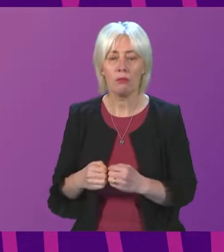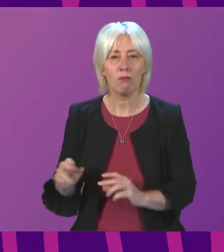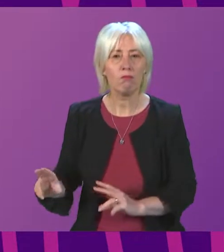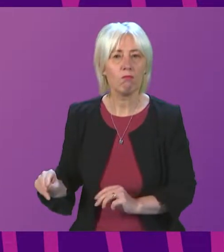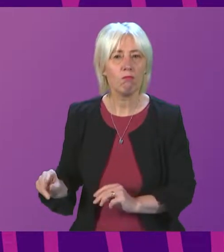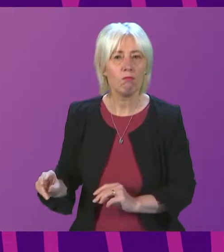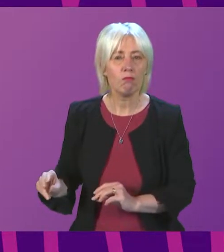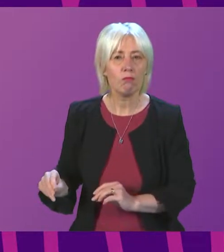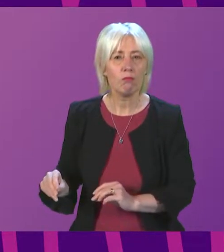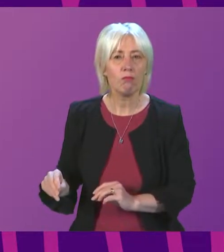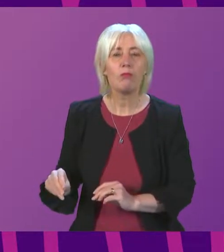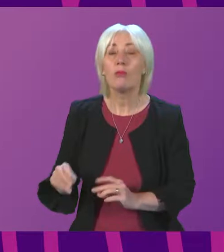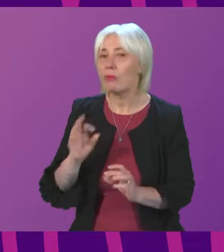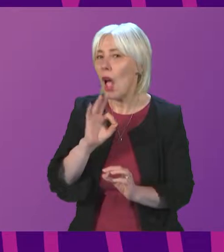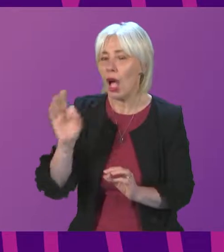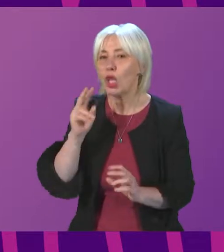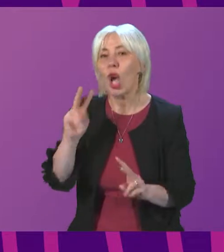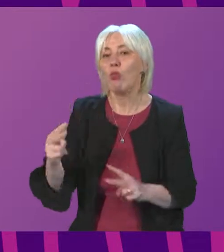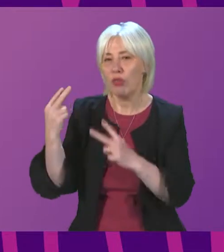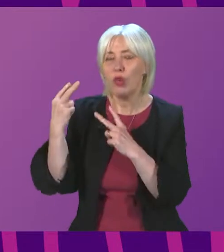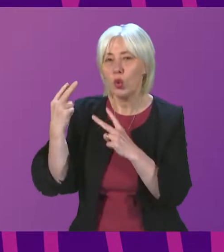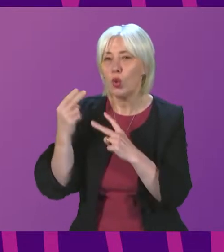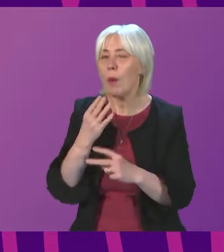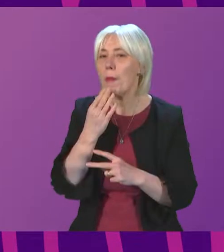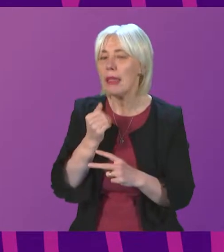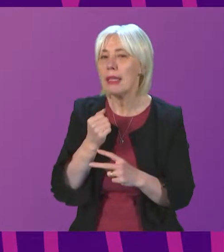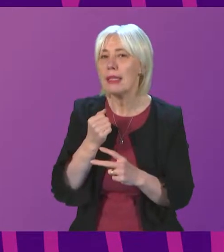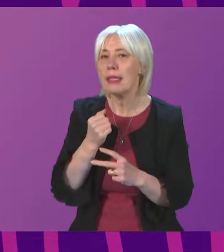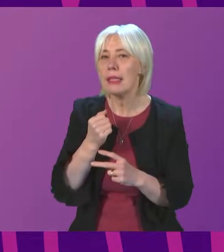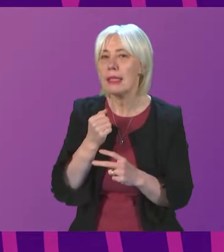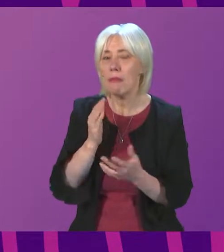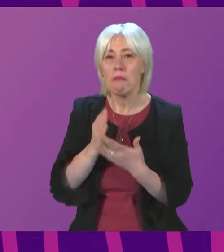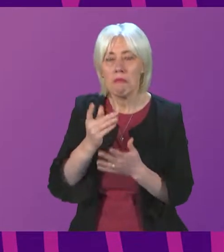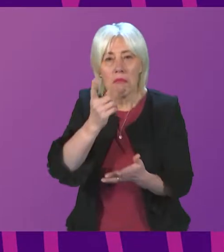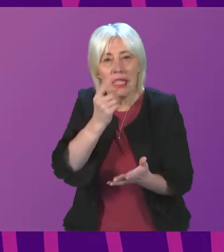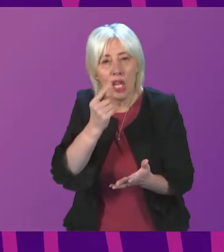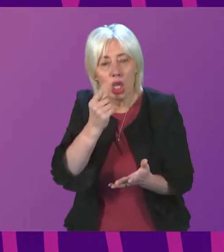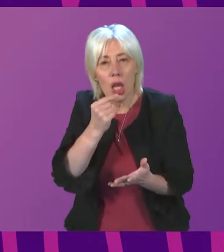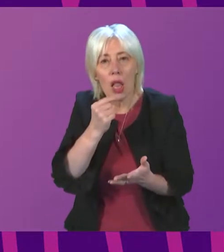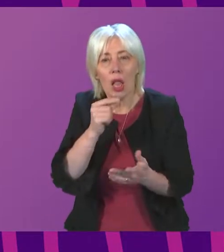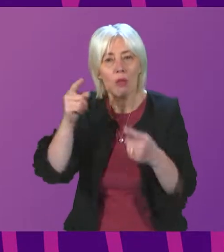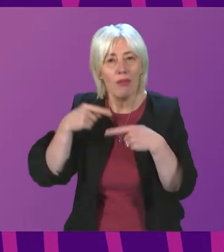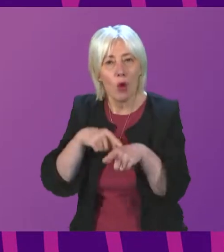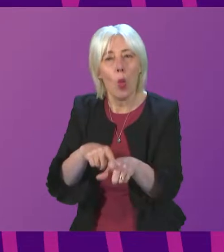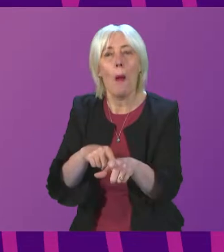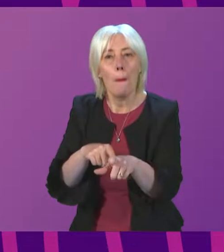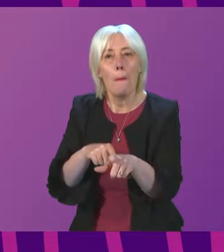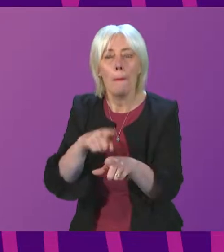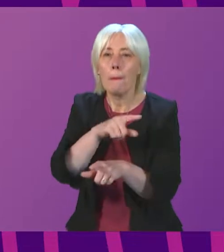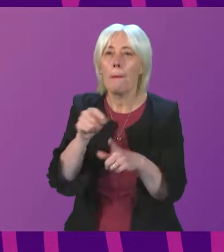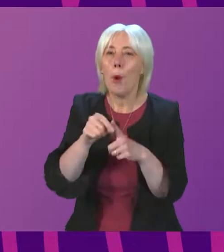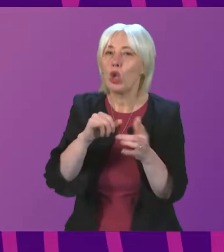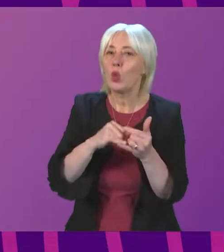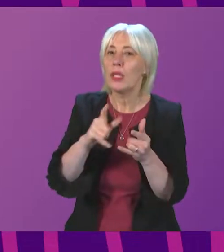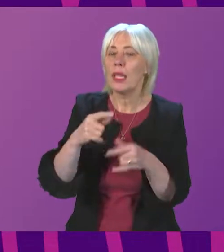Right. Could we just review that and then potentially see whether there's scope to follow up on Paul Sweeney's